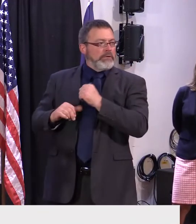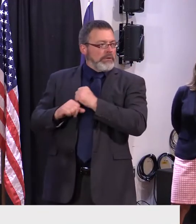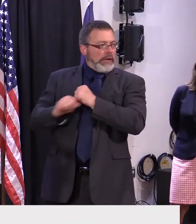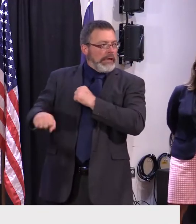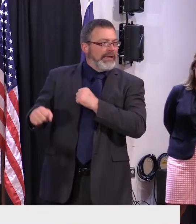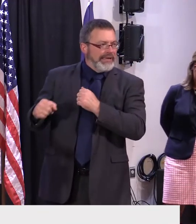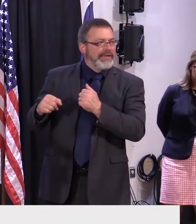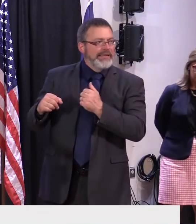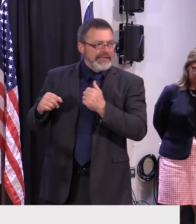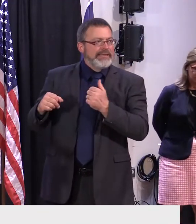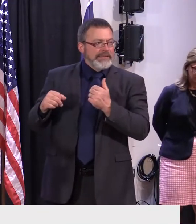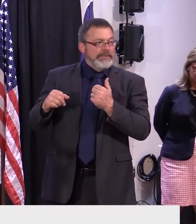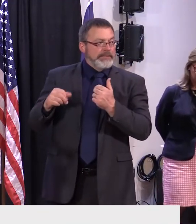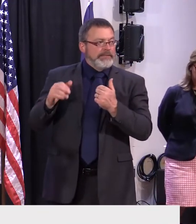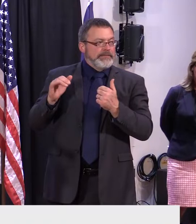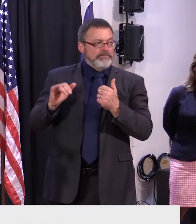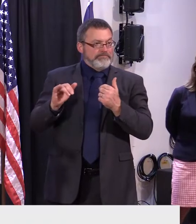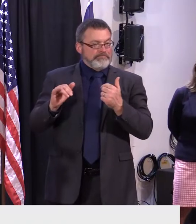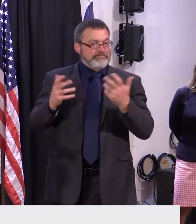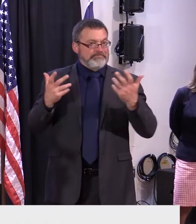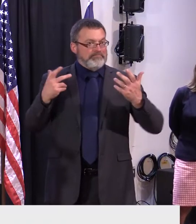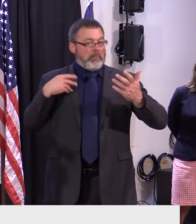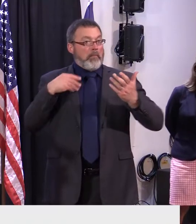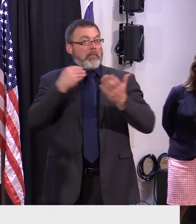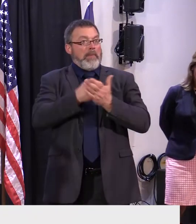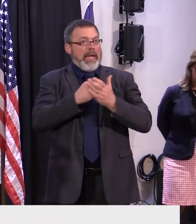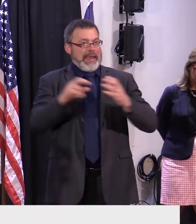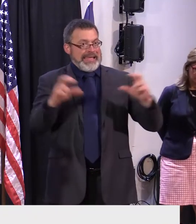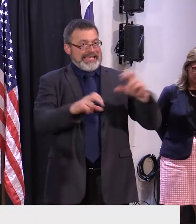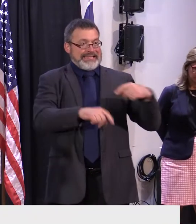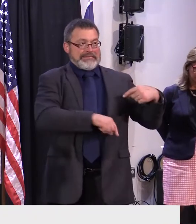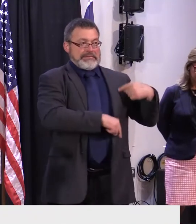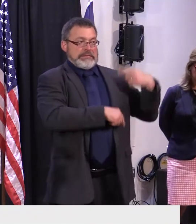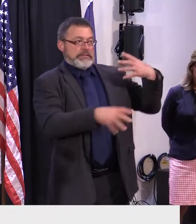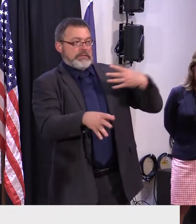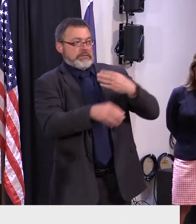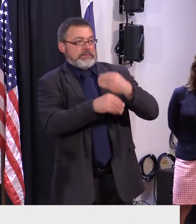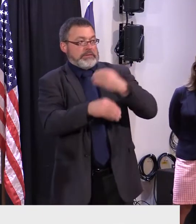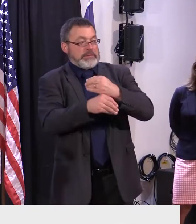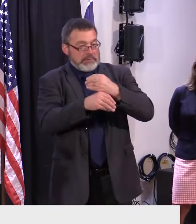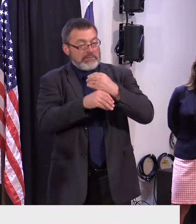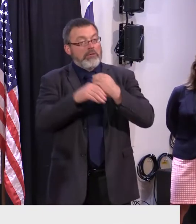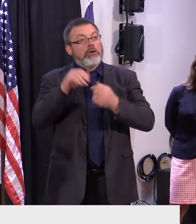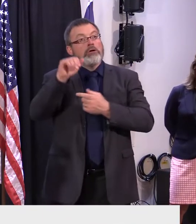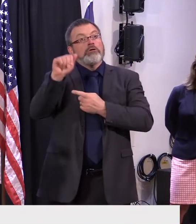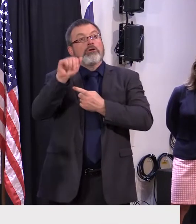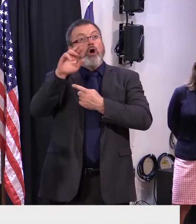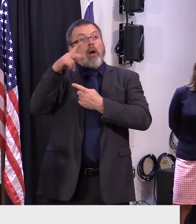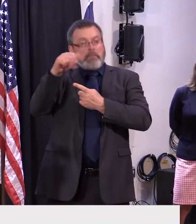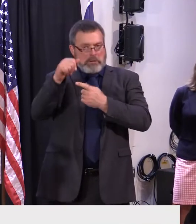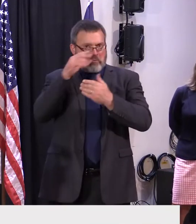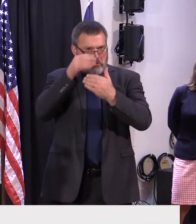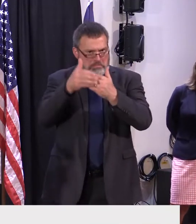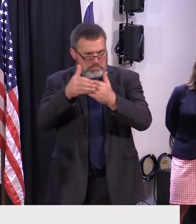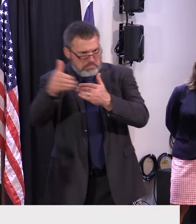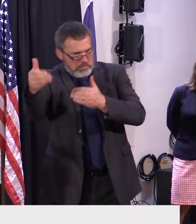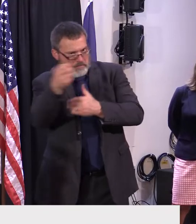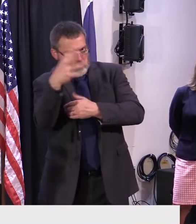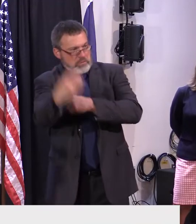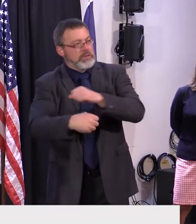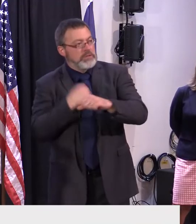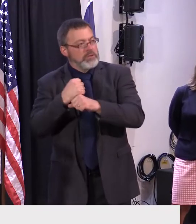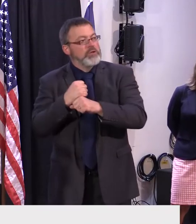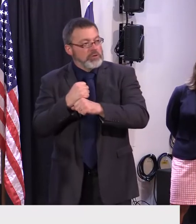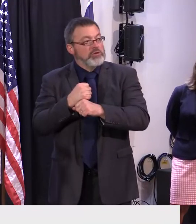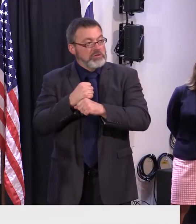massive investment, including, you $250 million in ARPA and additional general fund and property transfer tax funding.